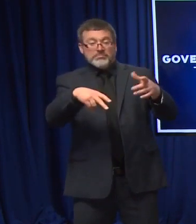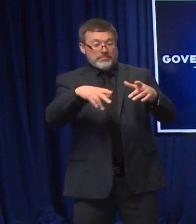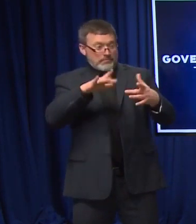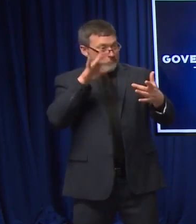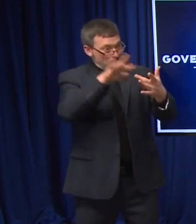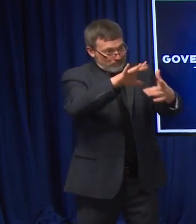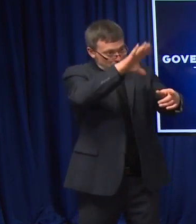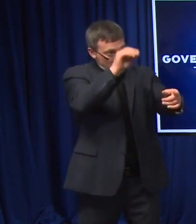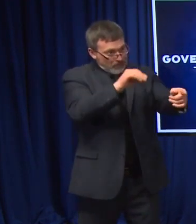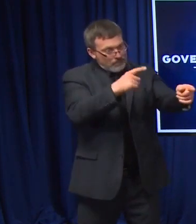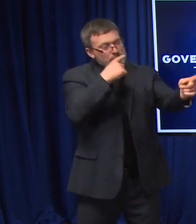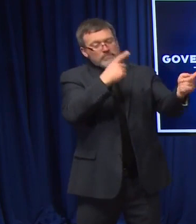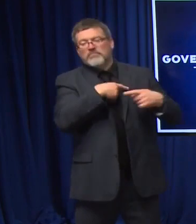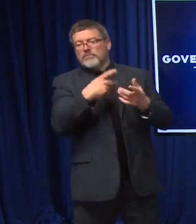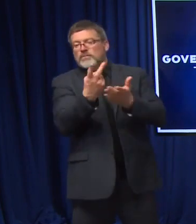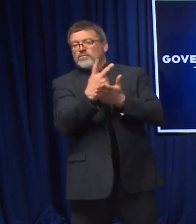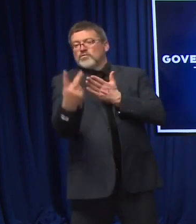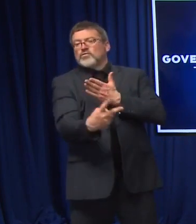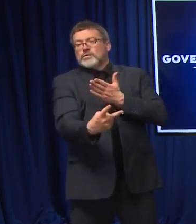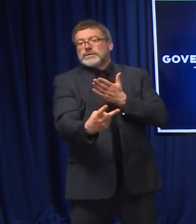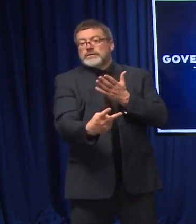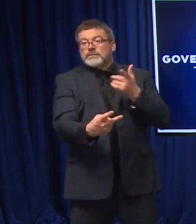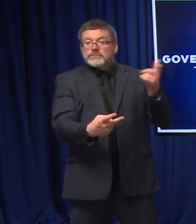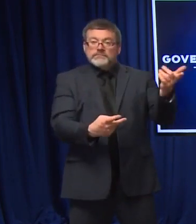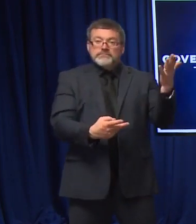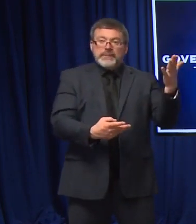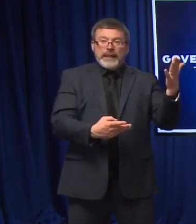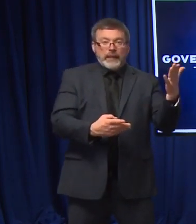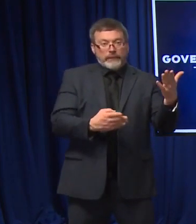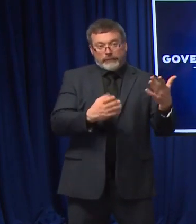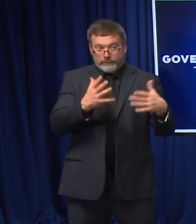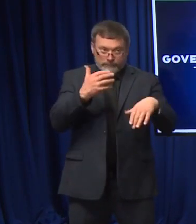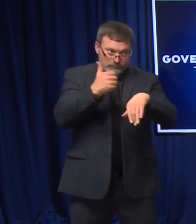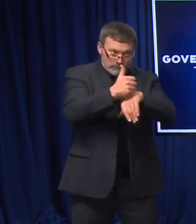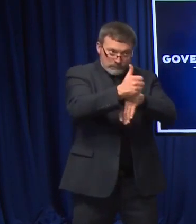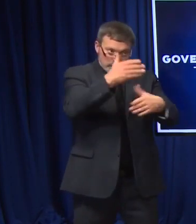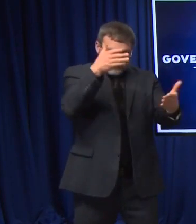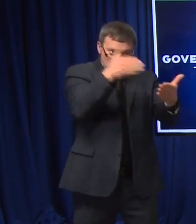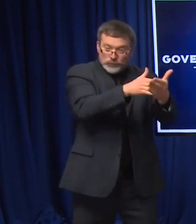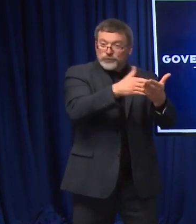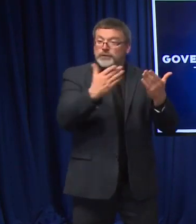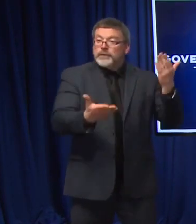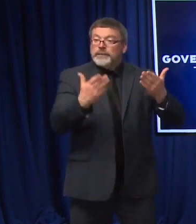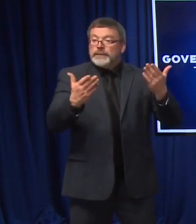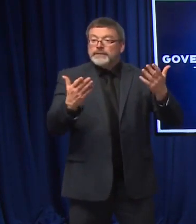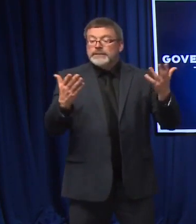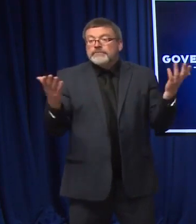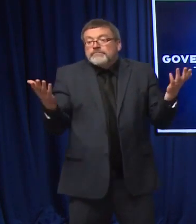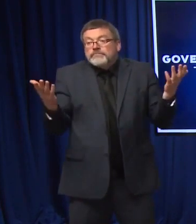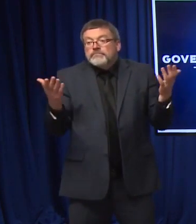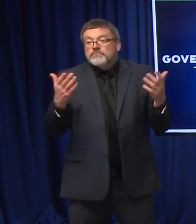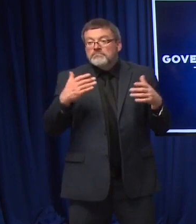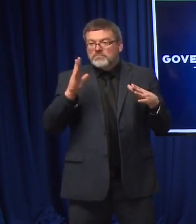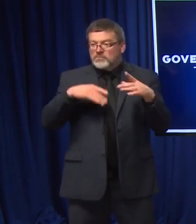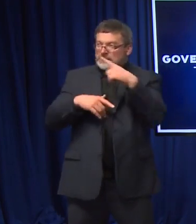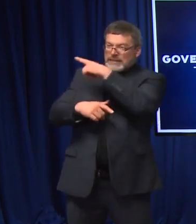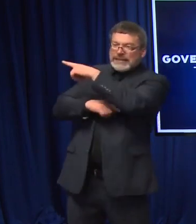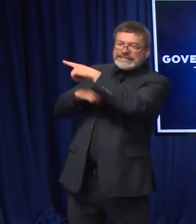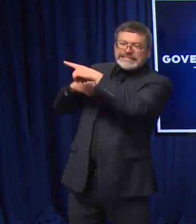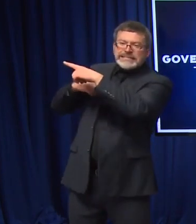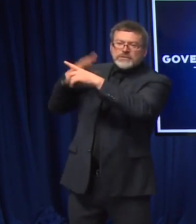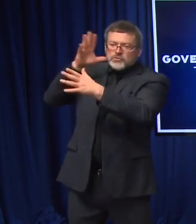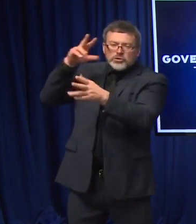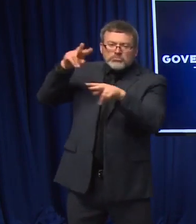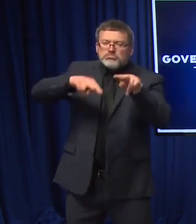There's been some threats of litigation over it, and again, we're hoping to find other solutions. I know there's some legislators that are looking at some legislative solutions, which